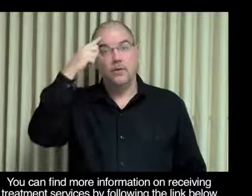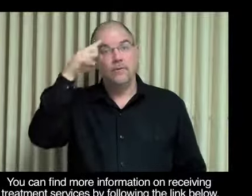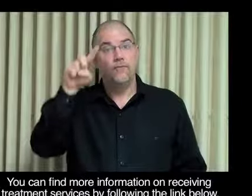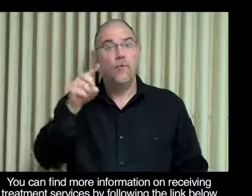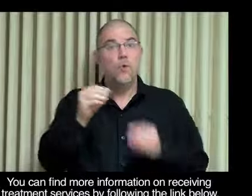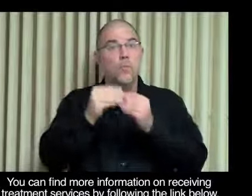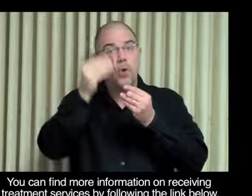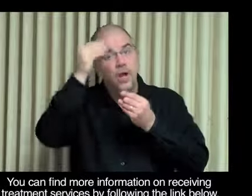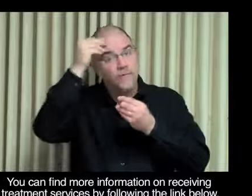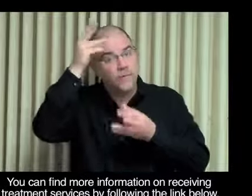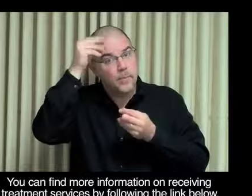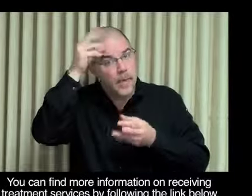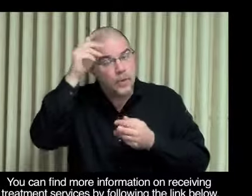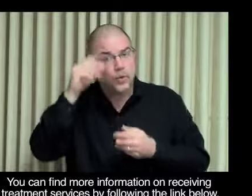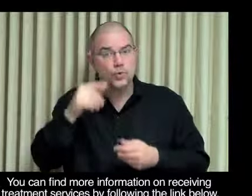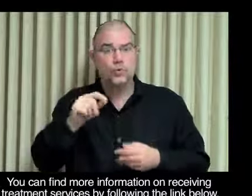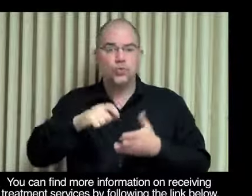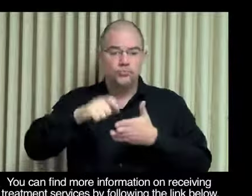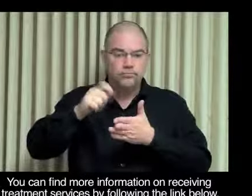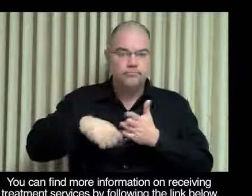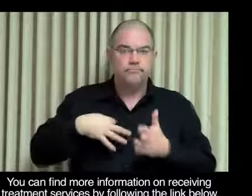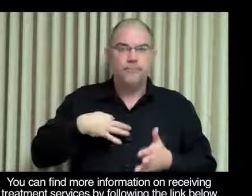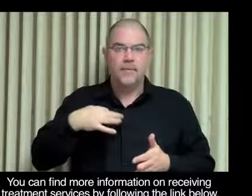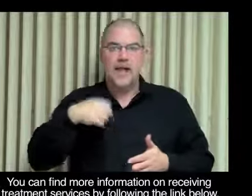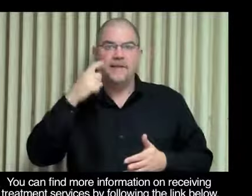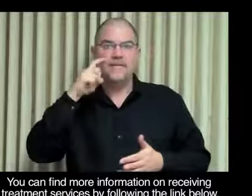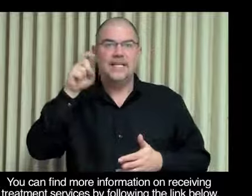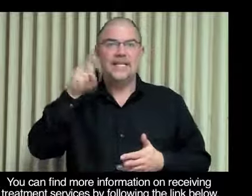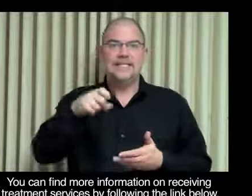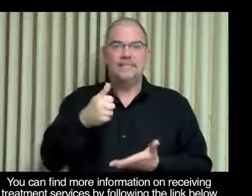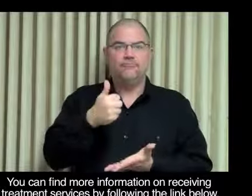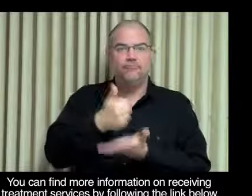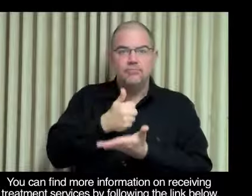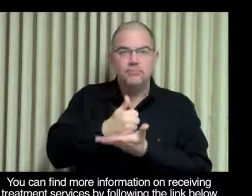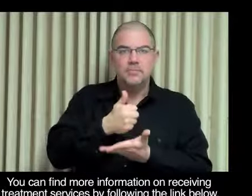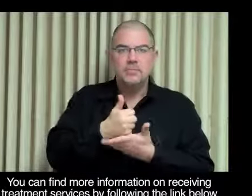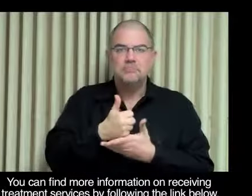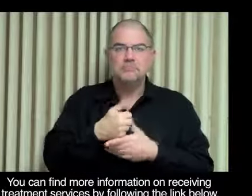You can find more information on receiving treatment services by following the link below.